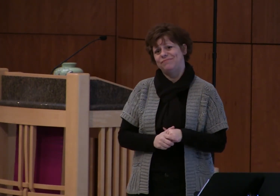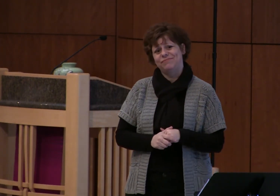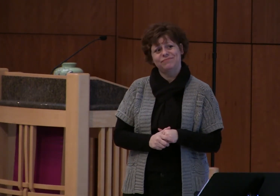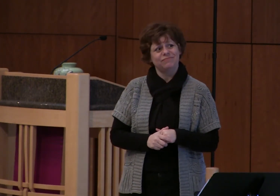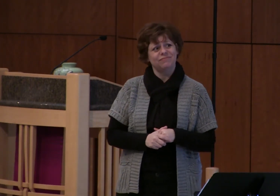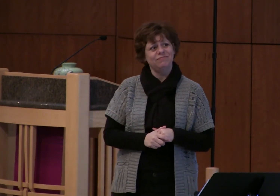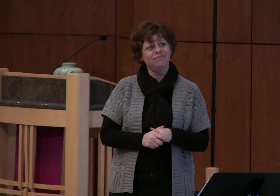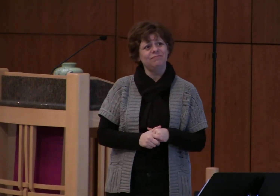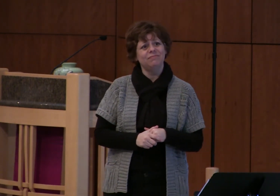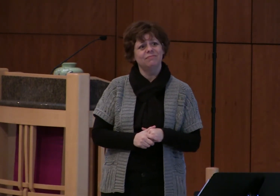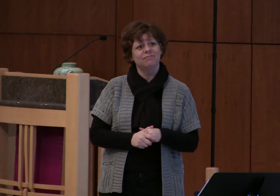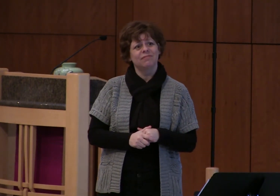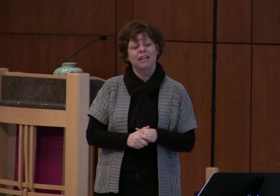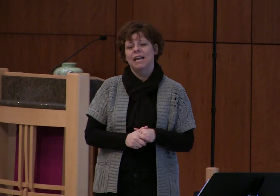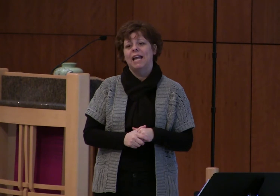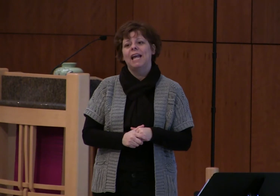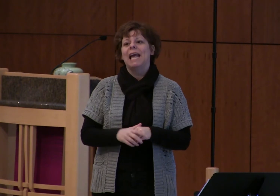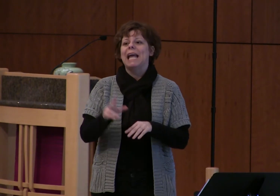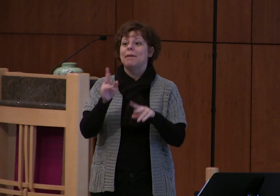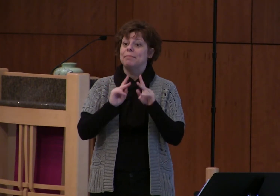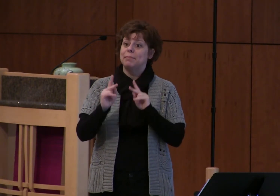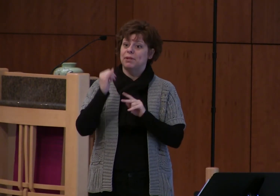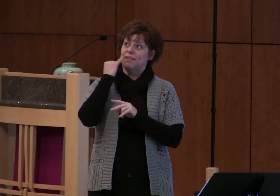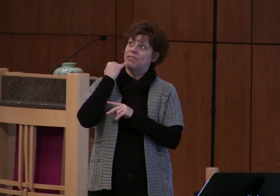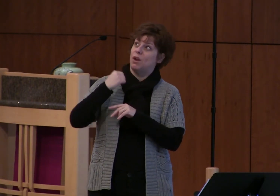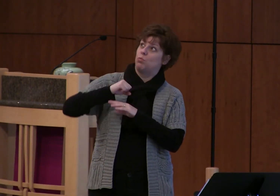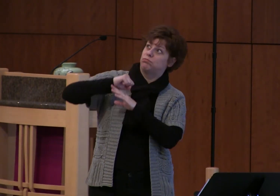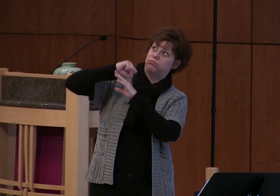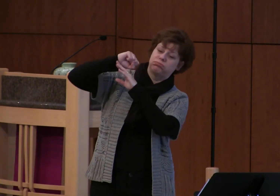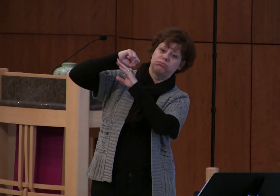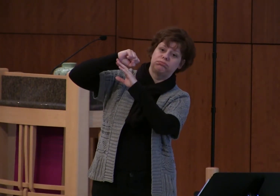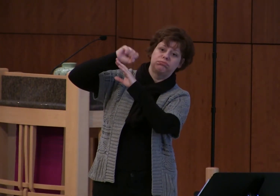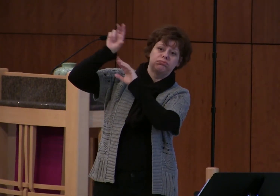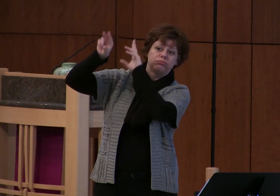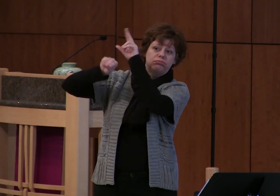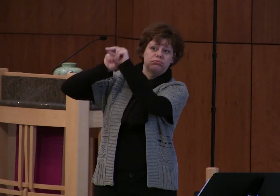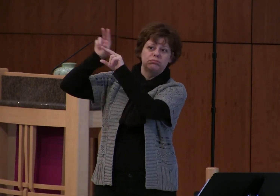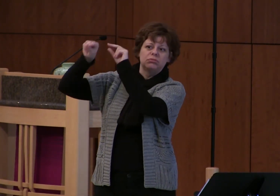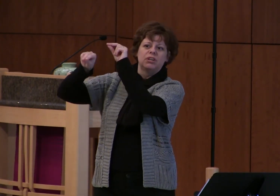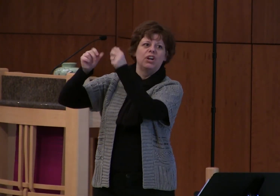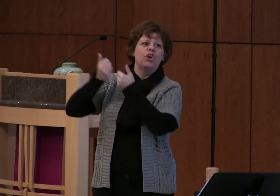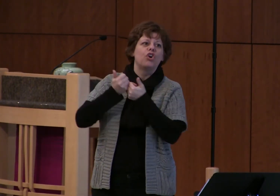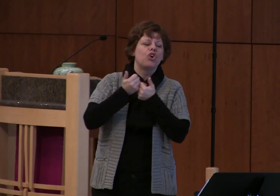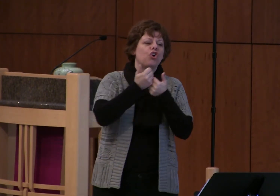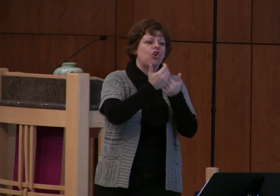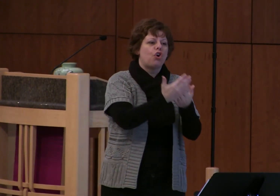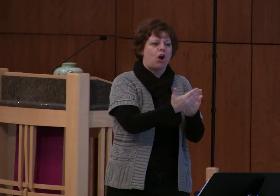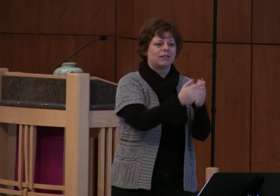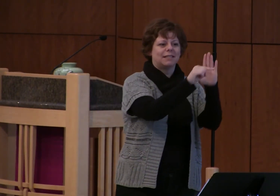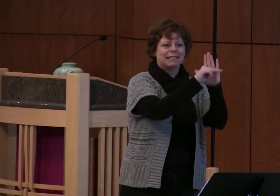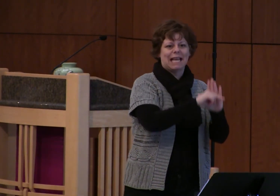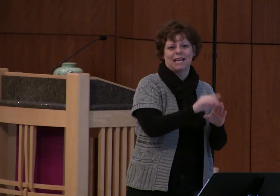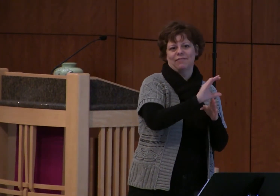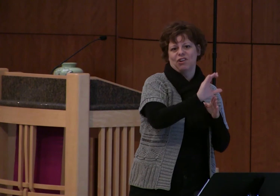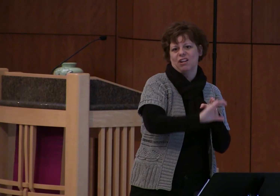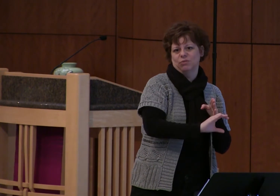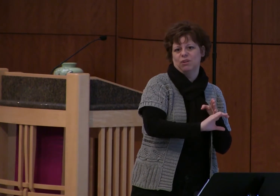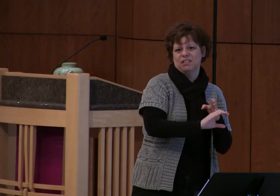and our refusal to love never ceases to create painful messes in and around our lives